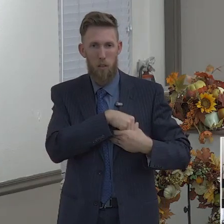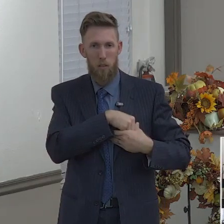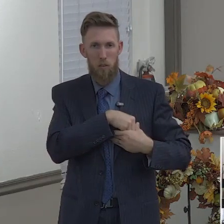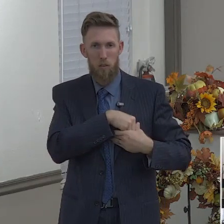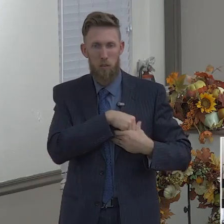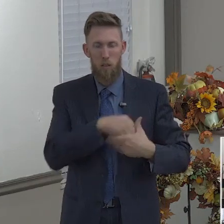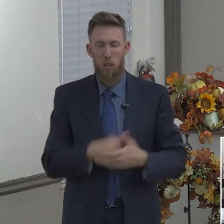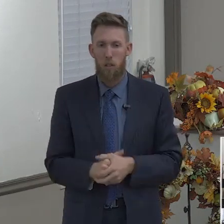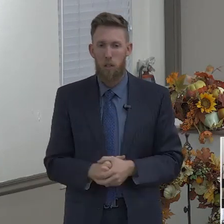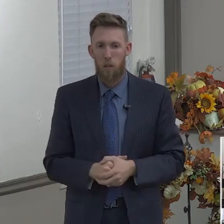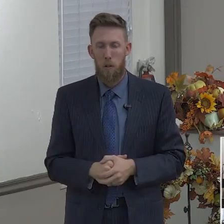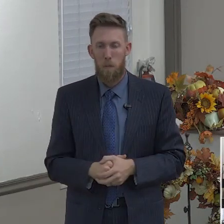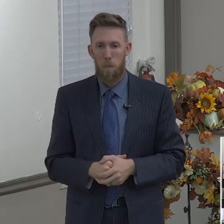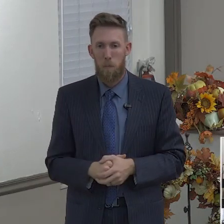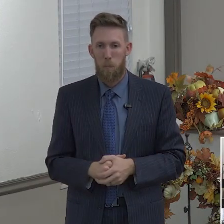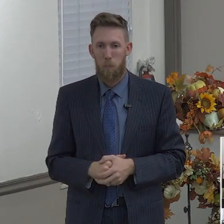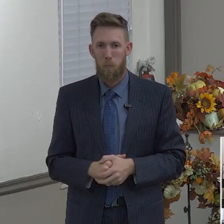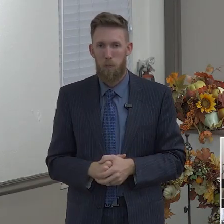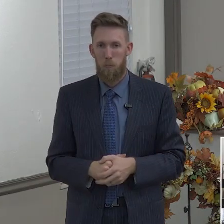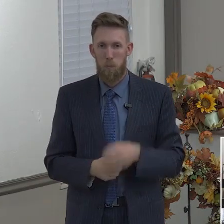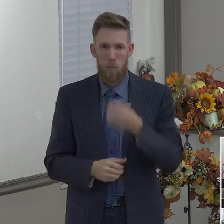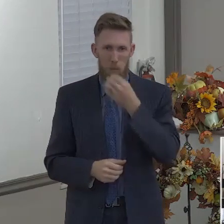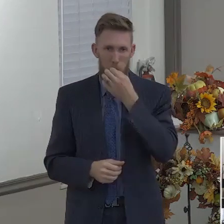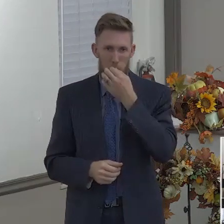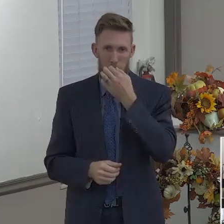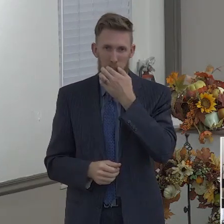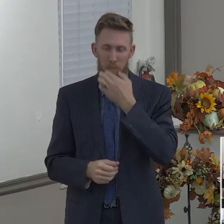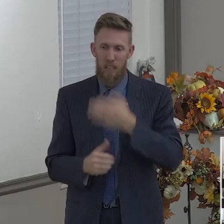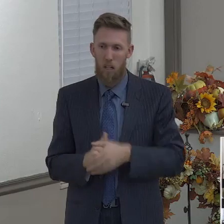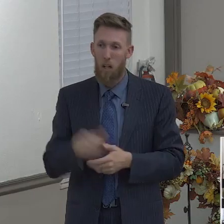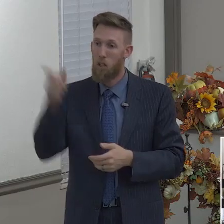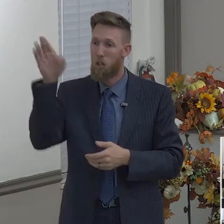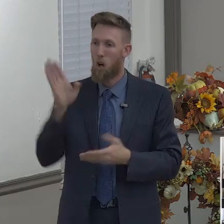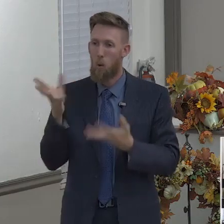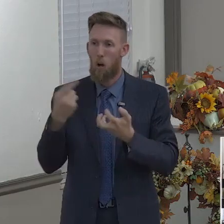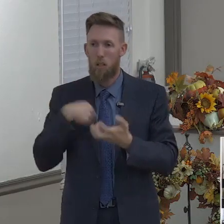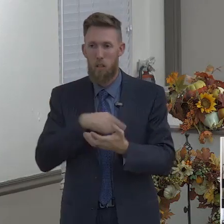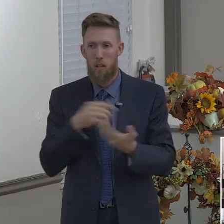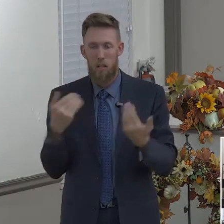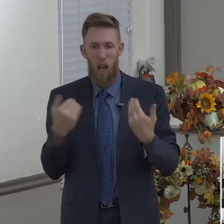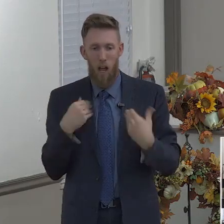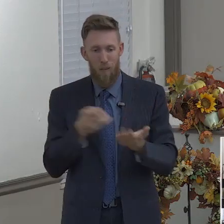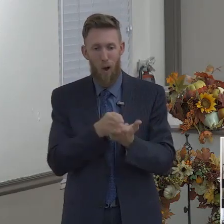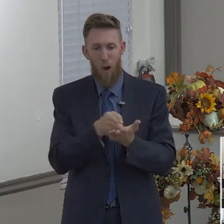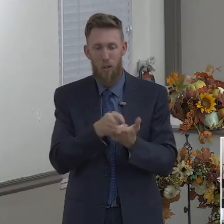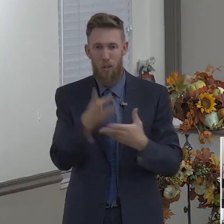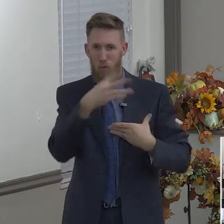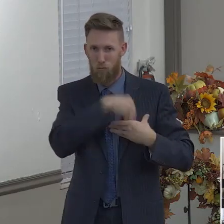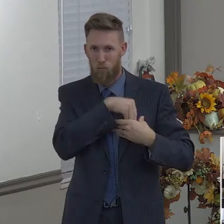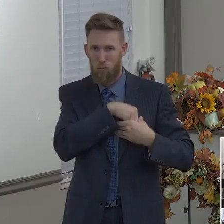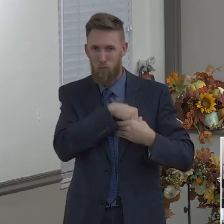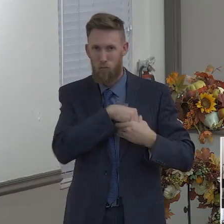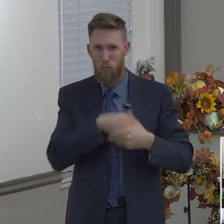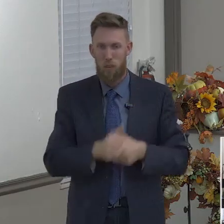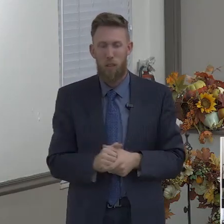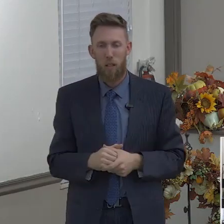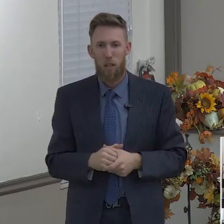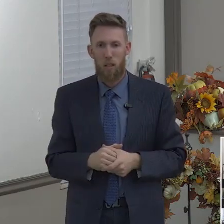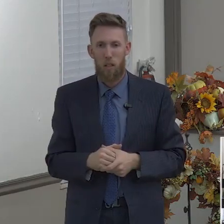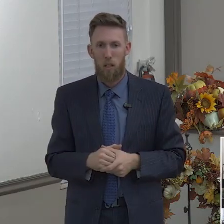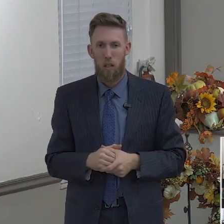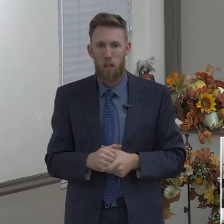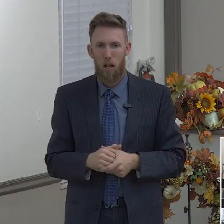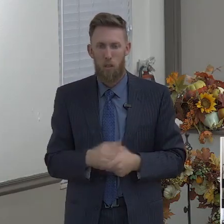promise for us, one of these things is virtue. God wants us to have virtue. And so ask yourself tonight, Christian, do I have uprightness,